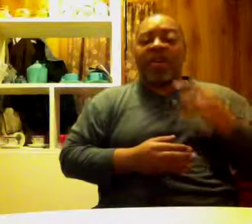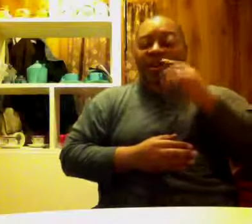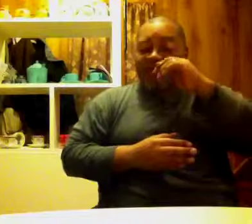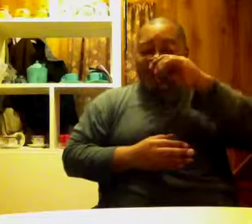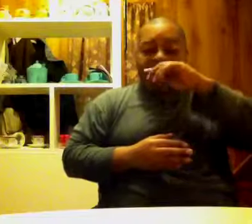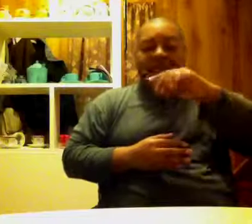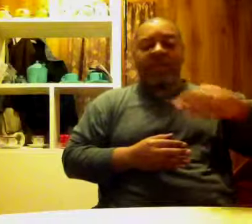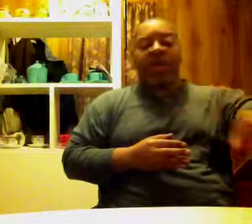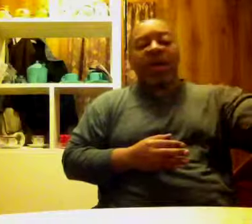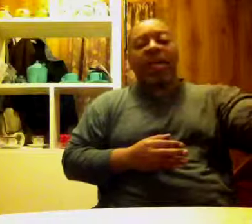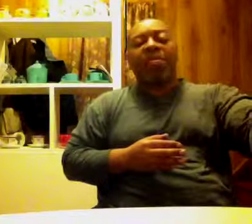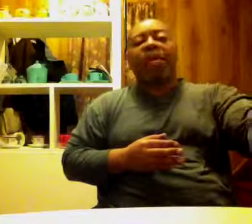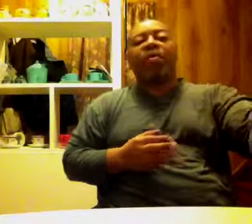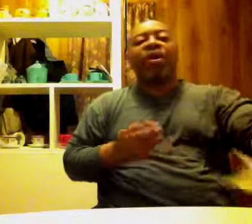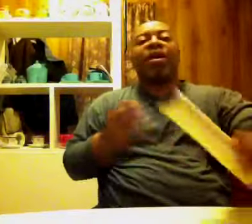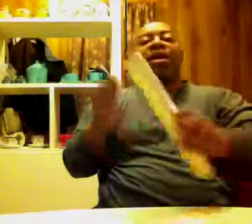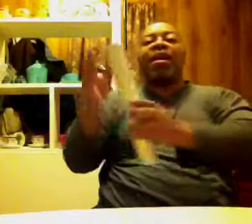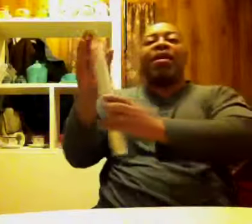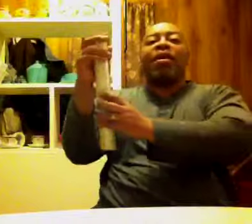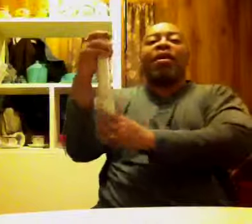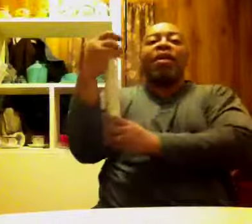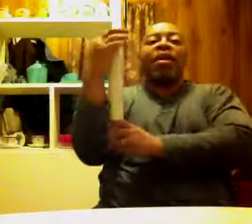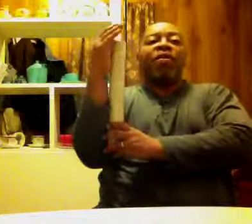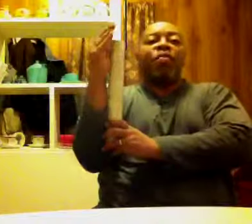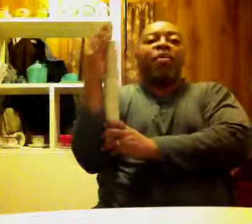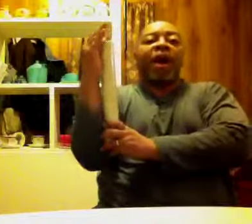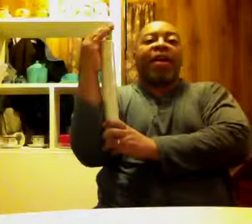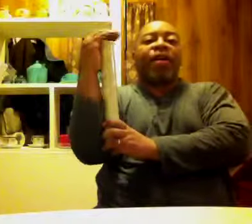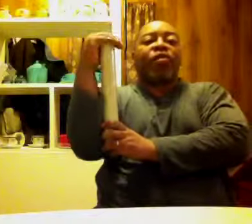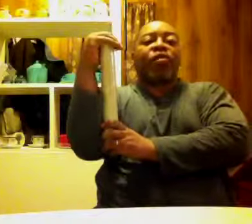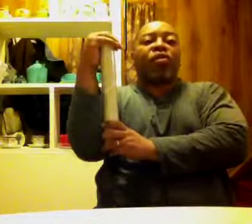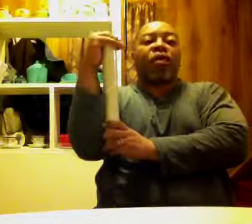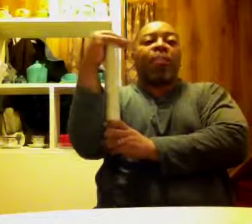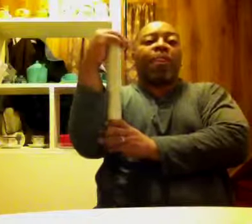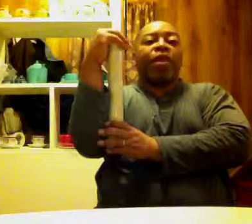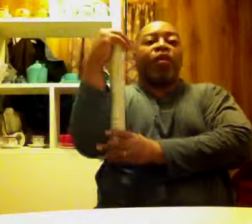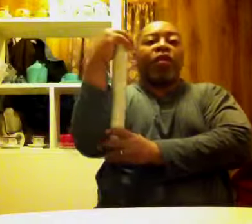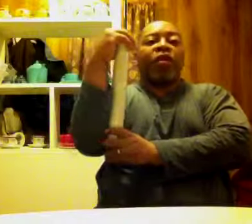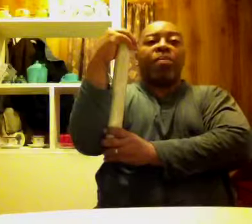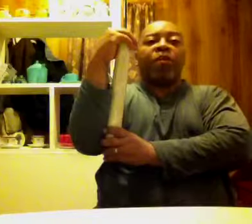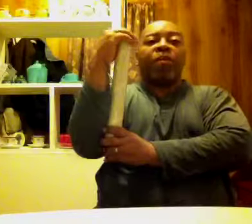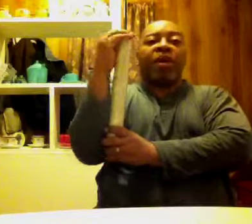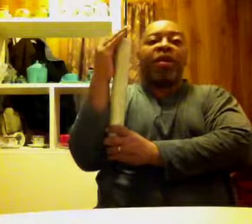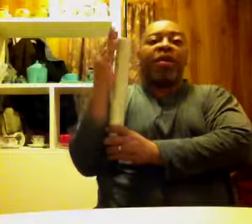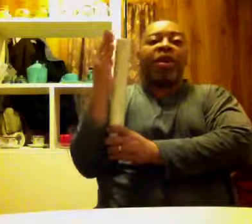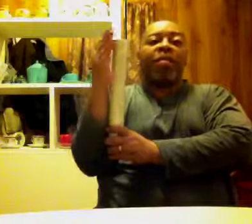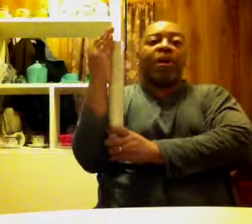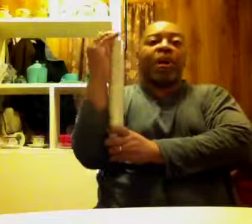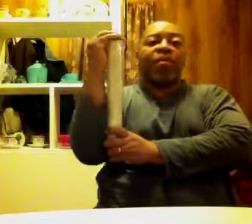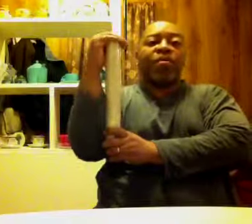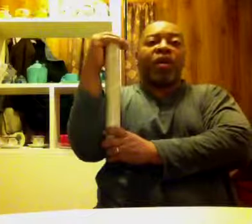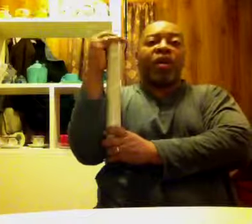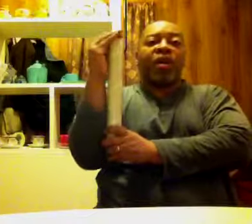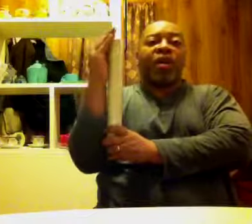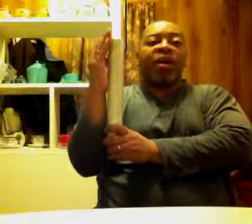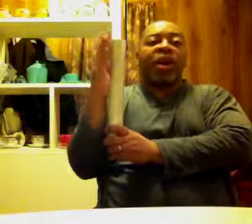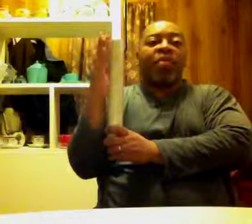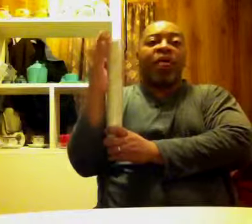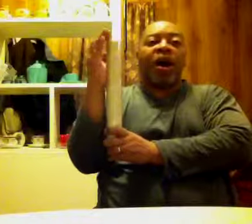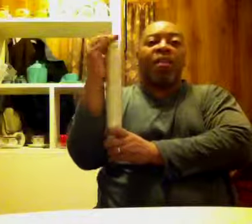you know, to, um, liquid. Again, you know, you practice the subtle movement, you know, by using a prop,